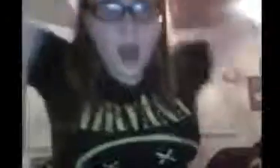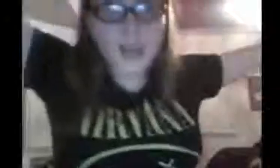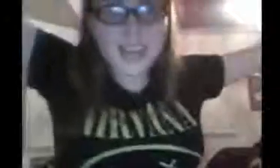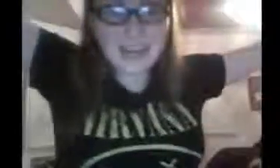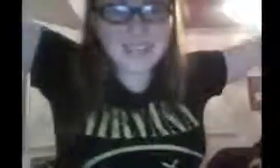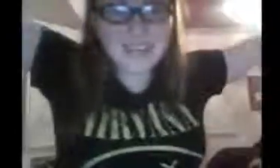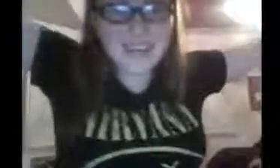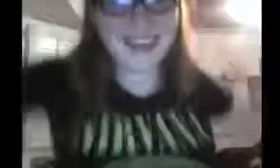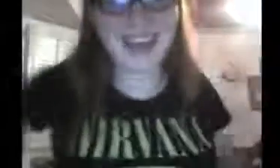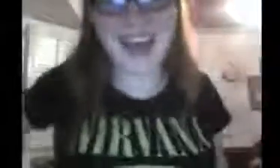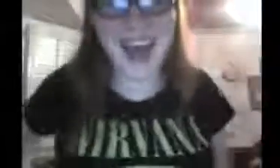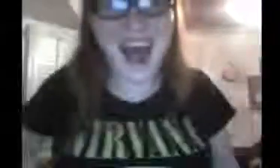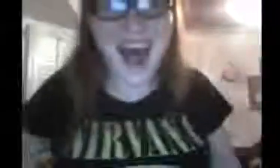Okay, number seven! Uh,